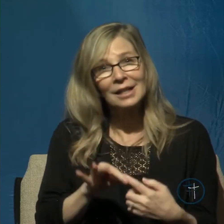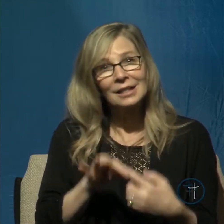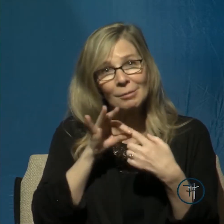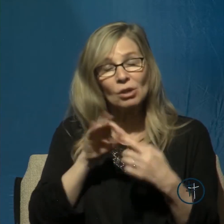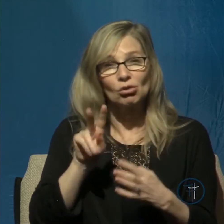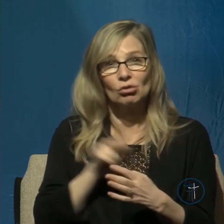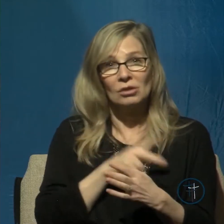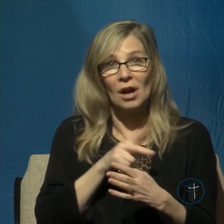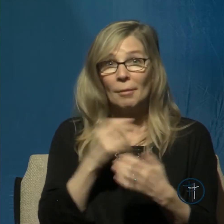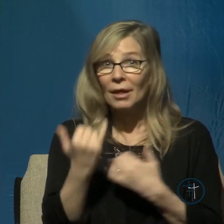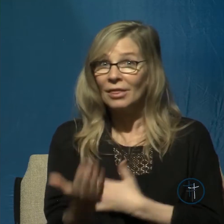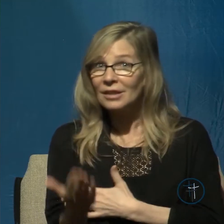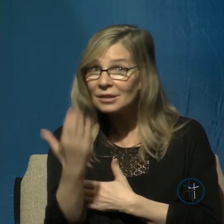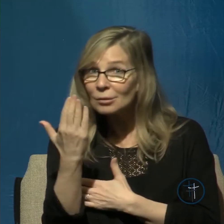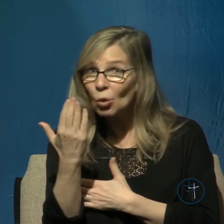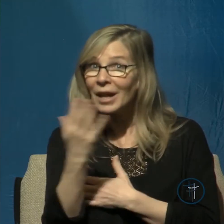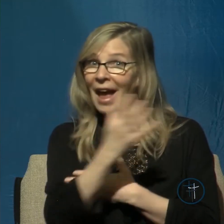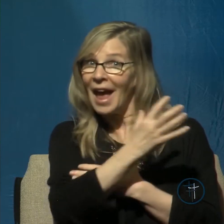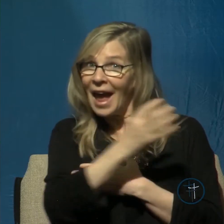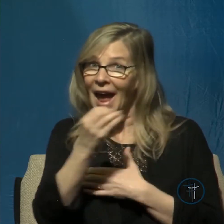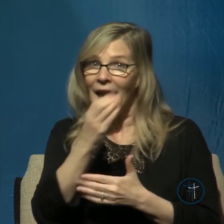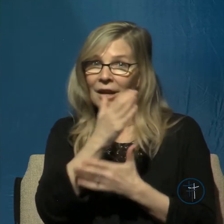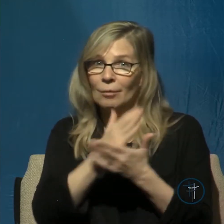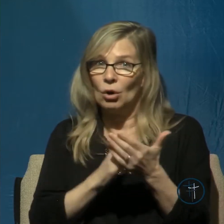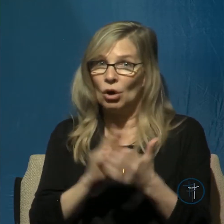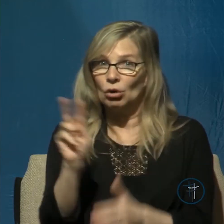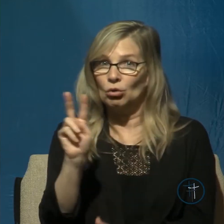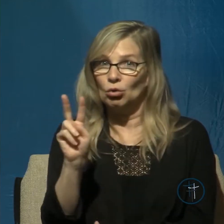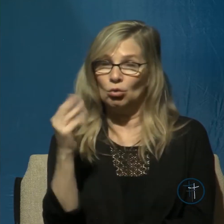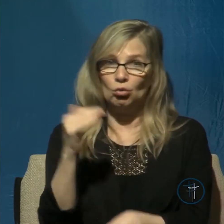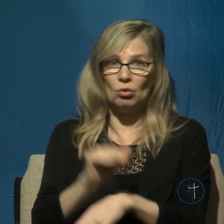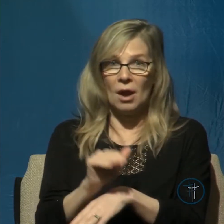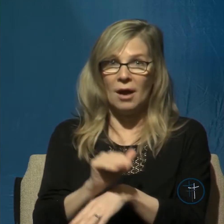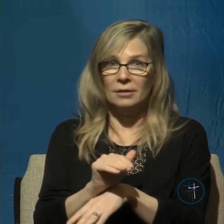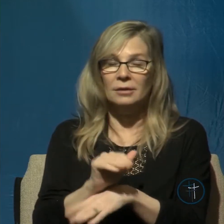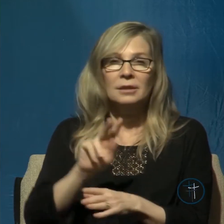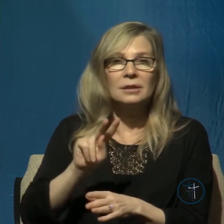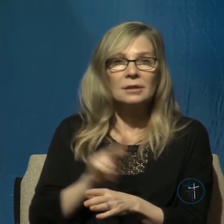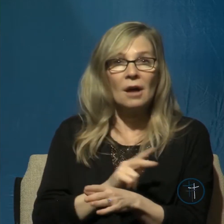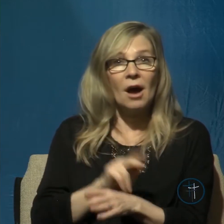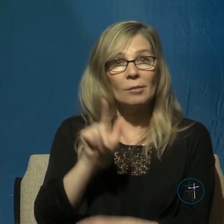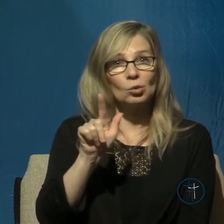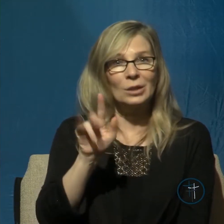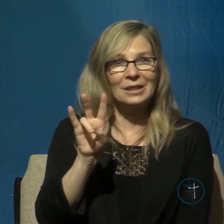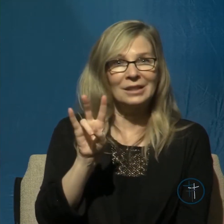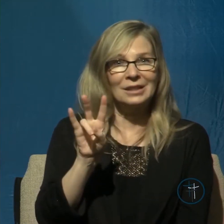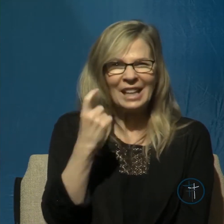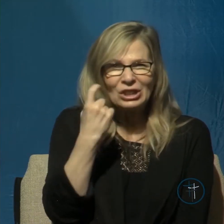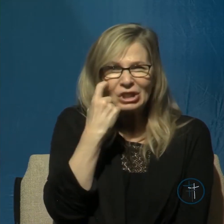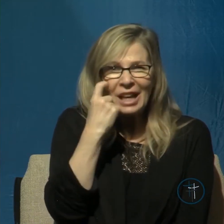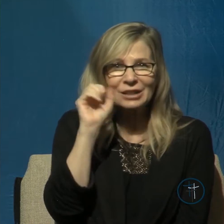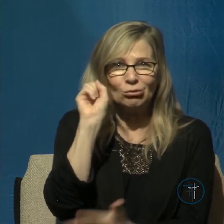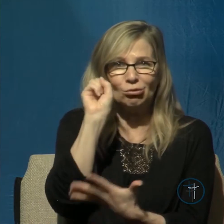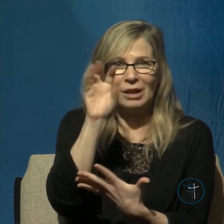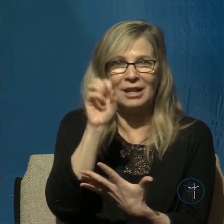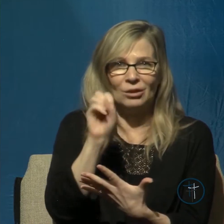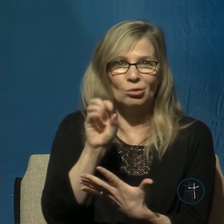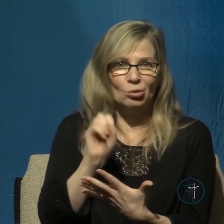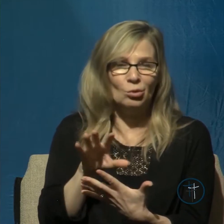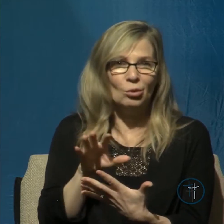and tonight. I want us to study Psalm 27, the Psalm that I read to you just a few minutes ago. You see, not only is